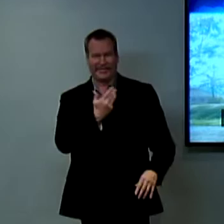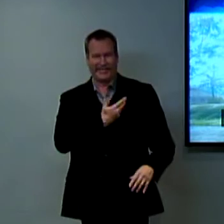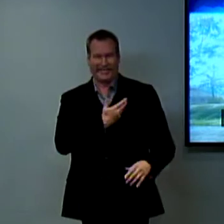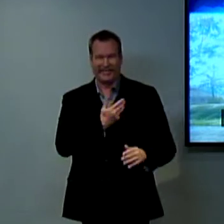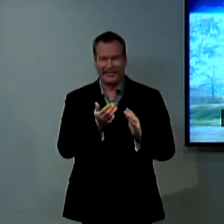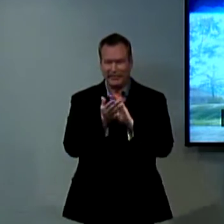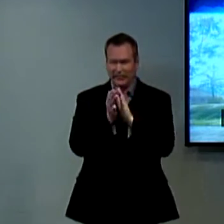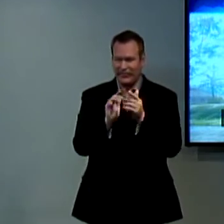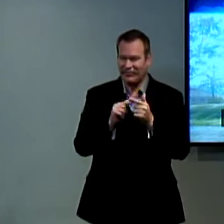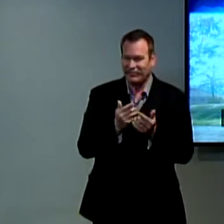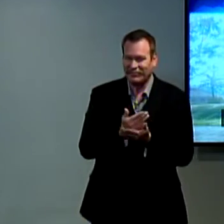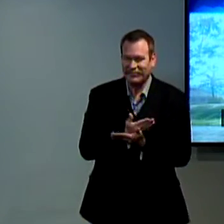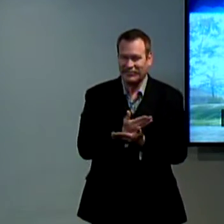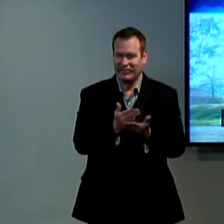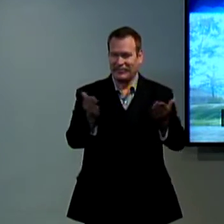grace and peace to you